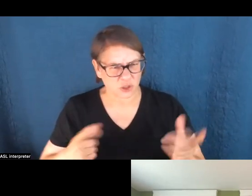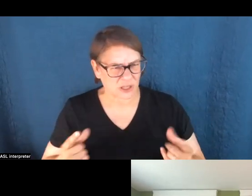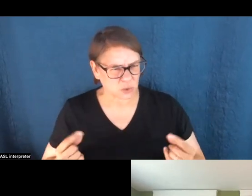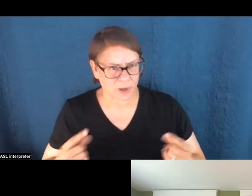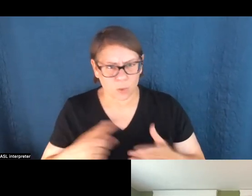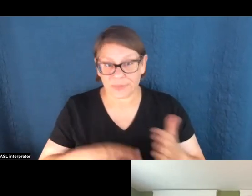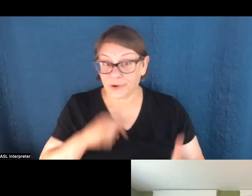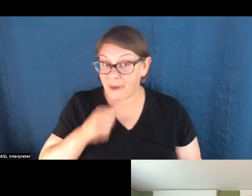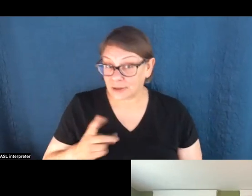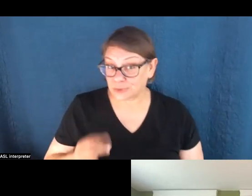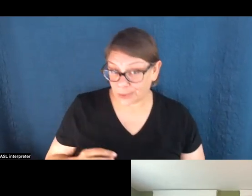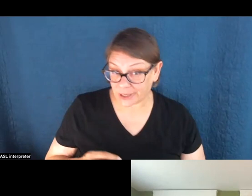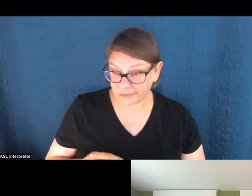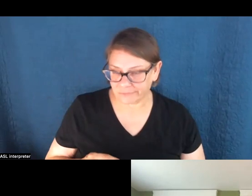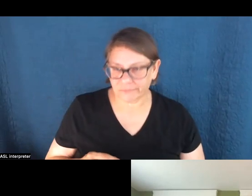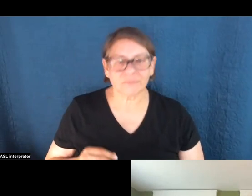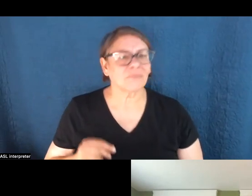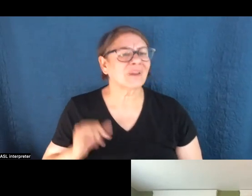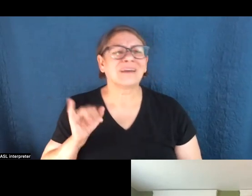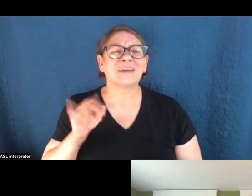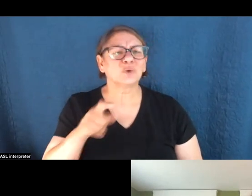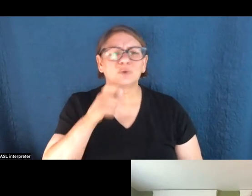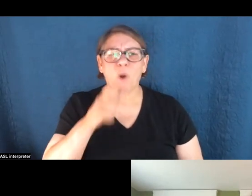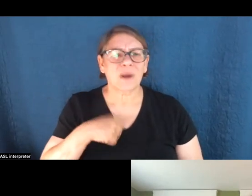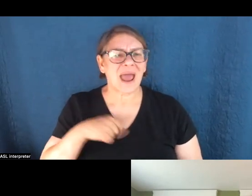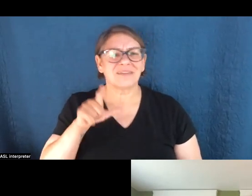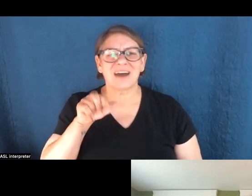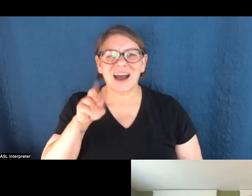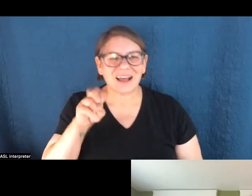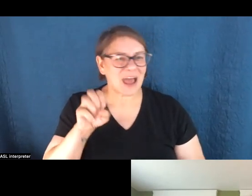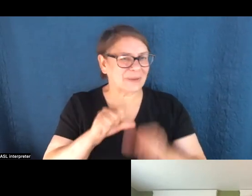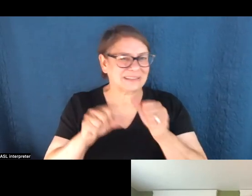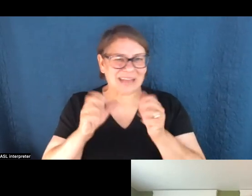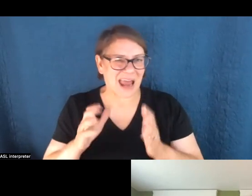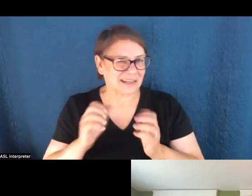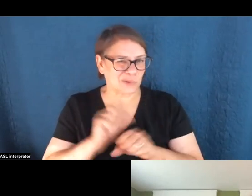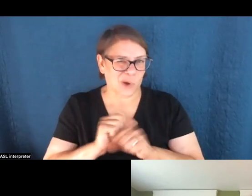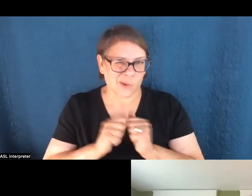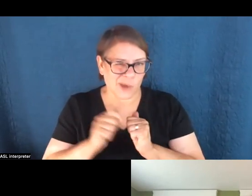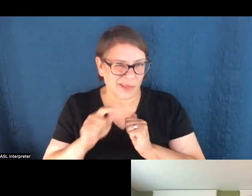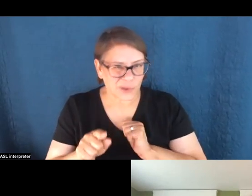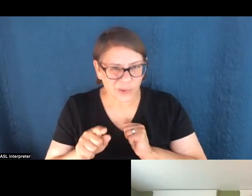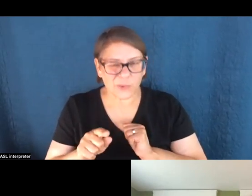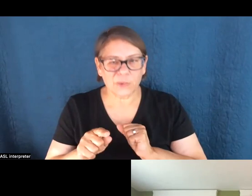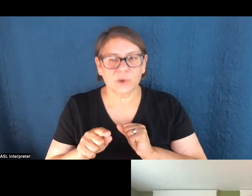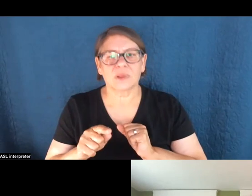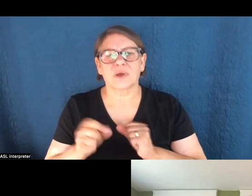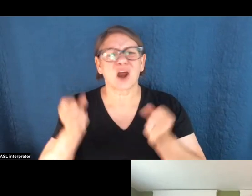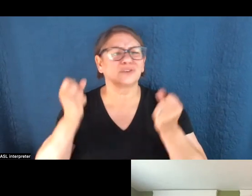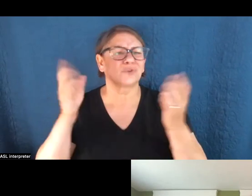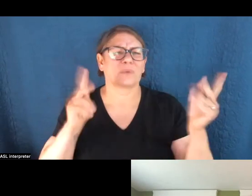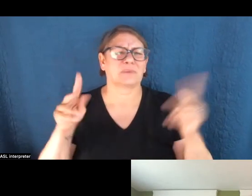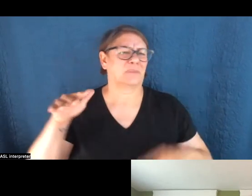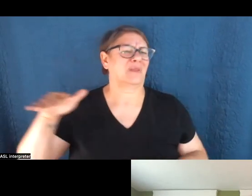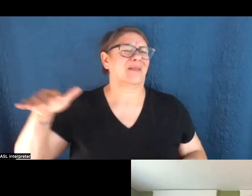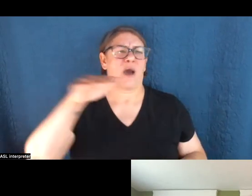would just also say that even if you don't have, you know, a climate scientist in your community or someone who's really an expert on this, there are so many folks out there